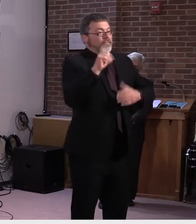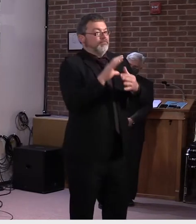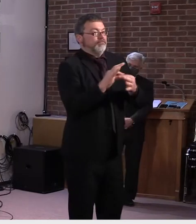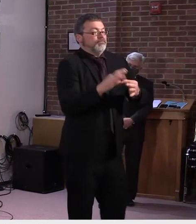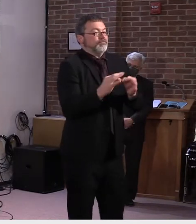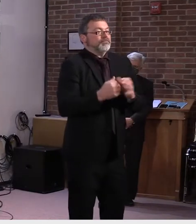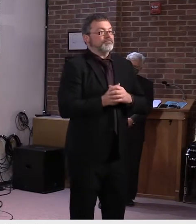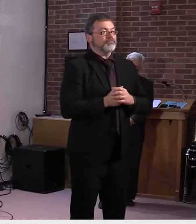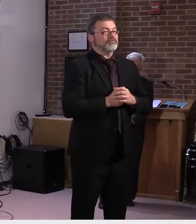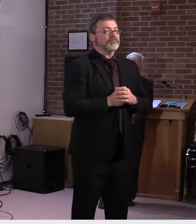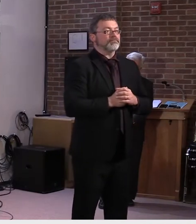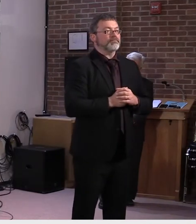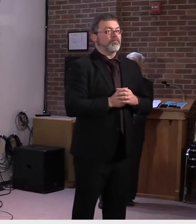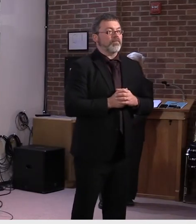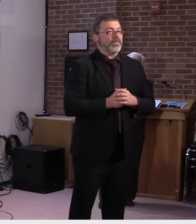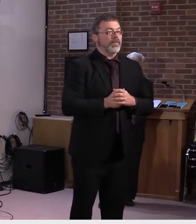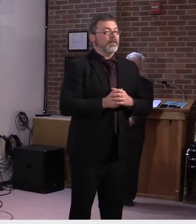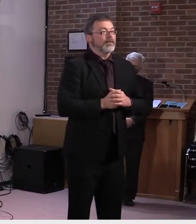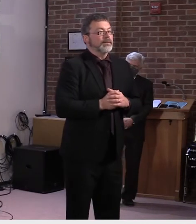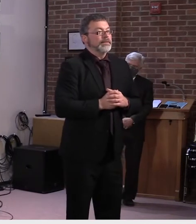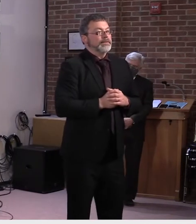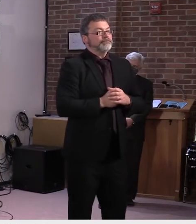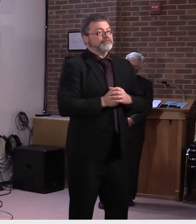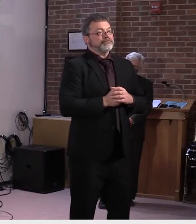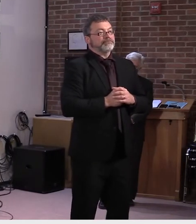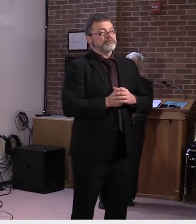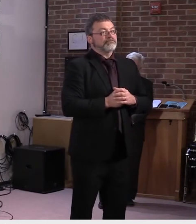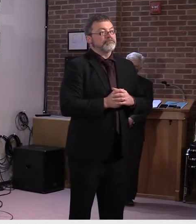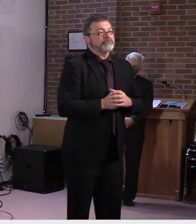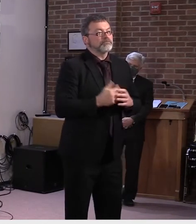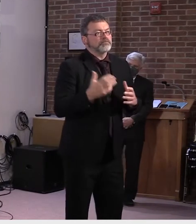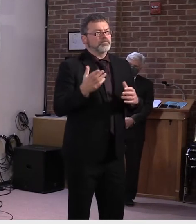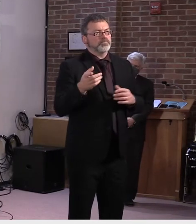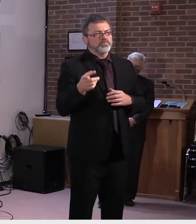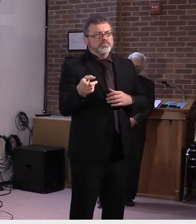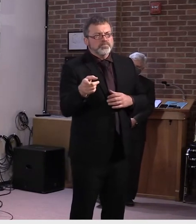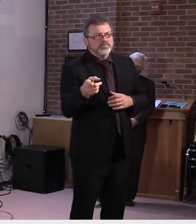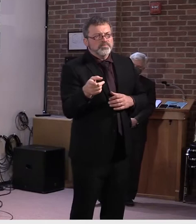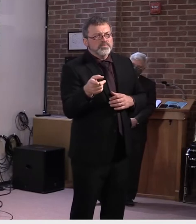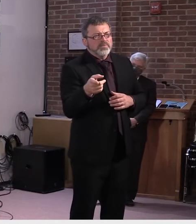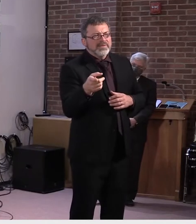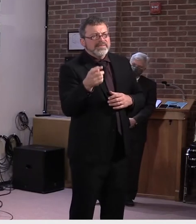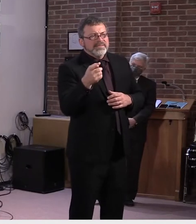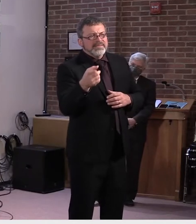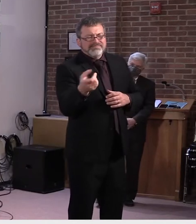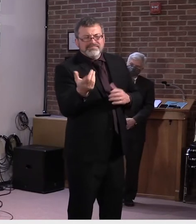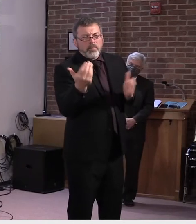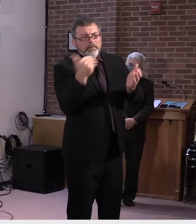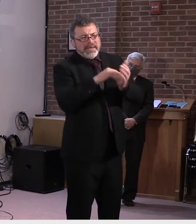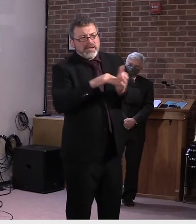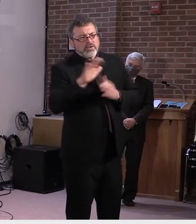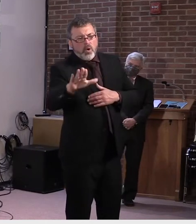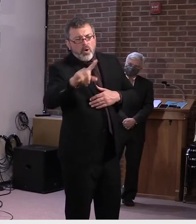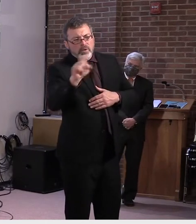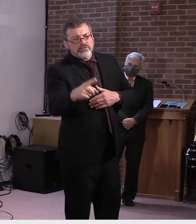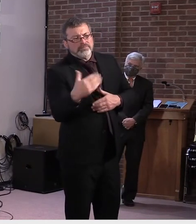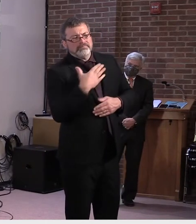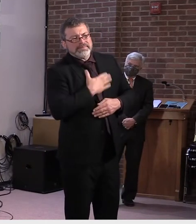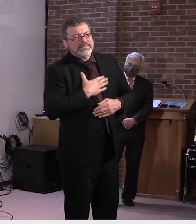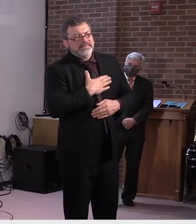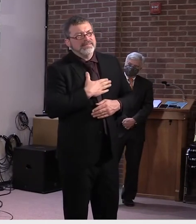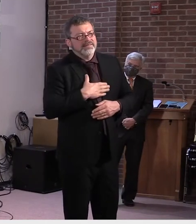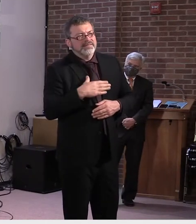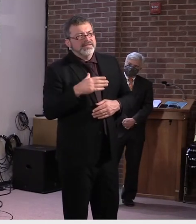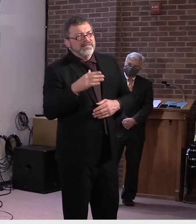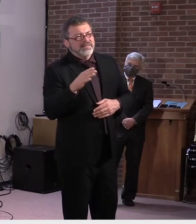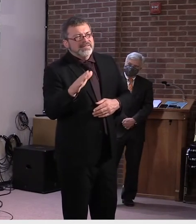Joe, what, what, what was the part of the question towards the end when you were saying, uh, the experience in Vermont?